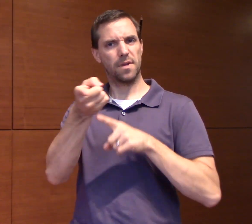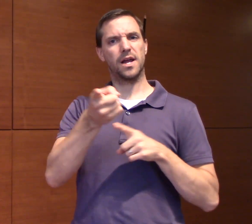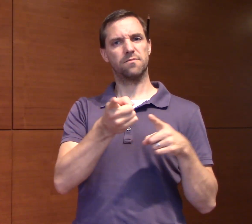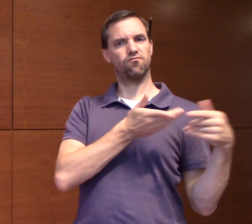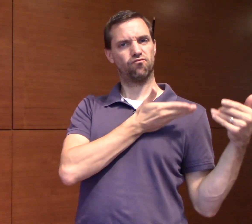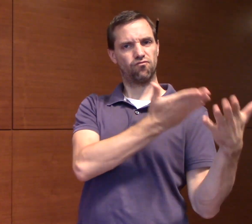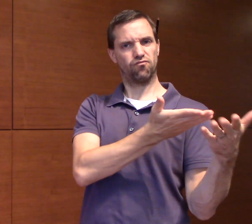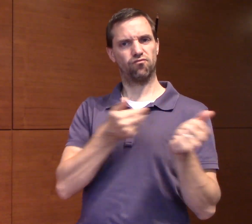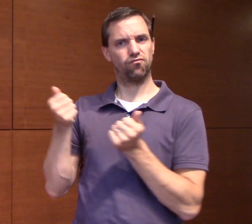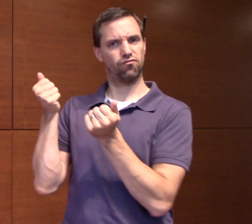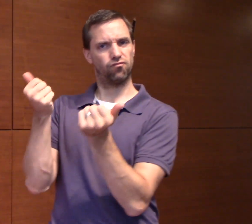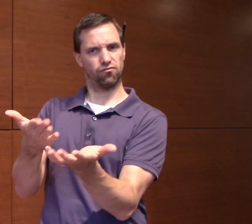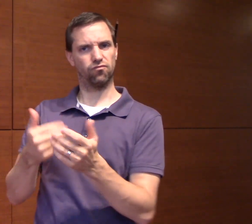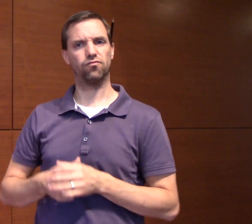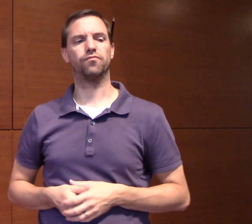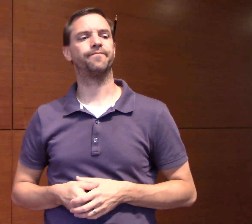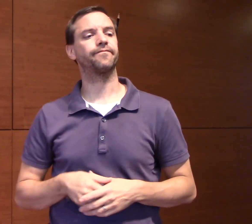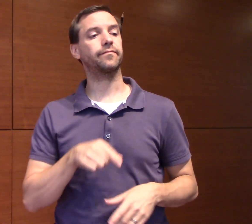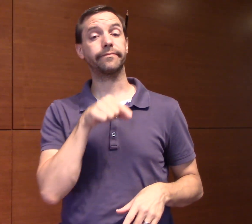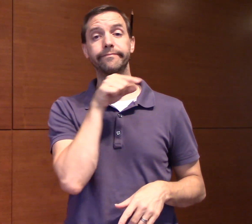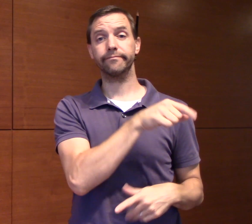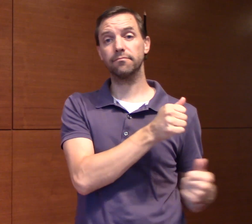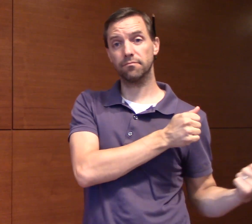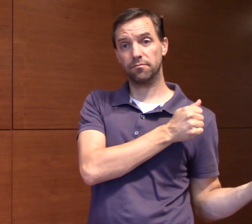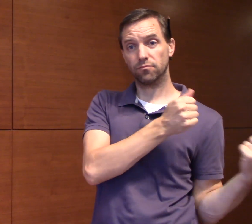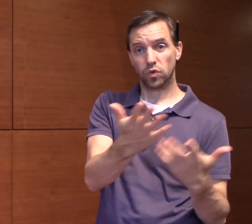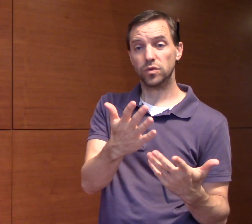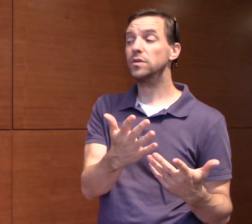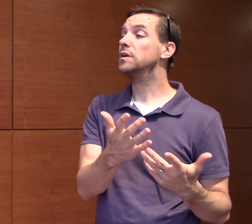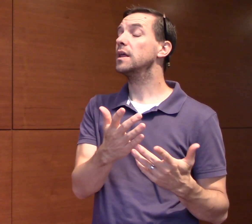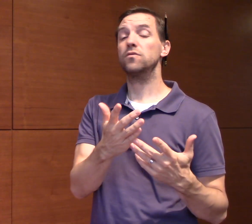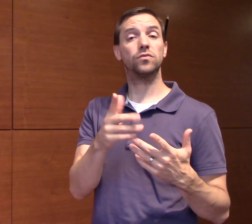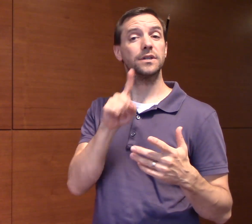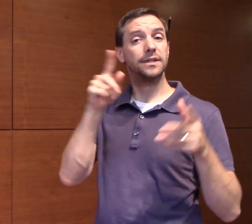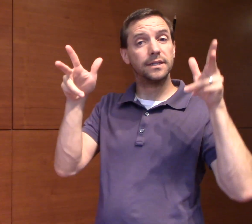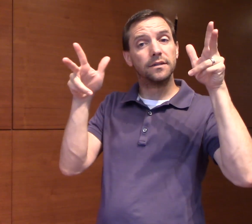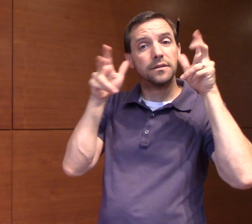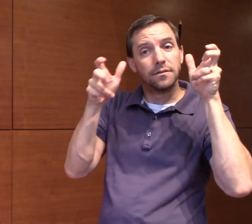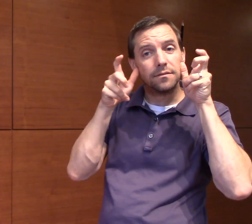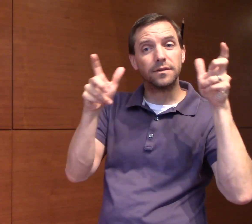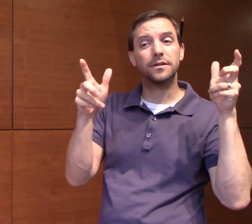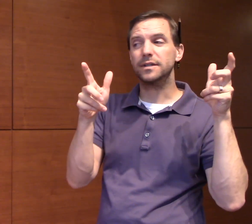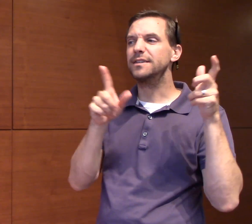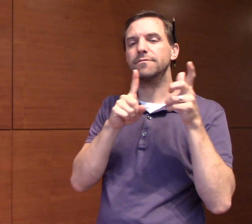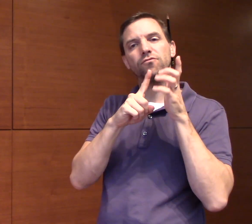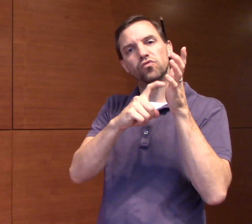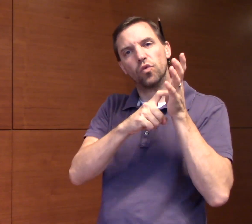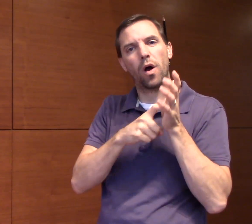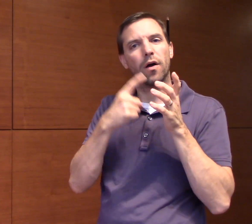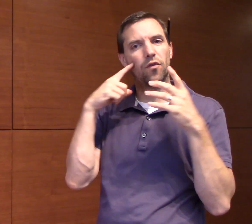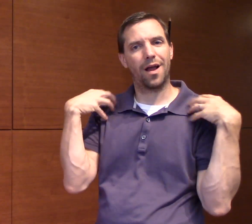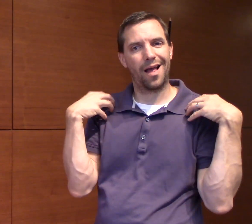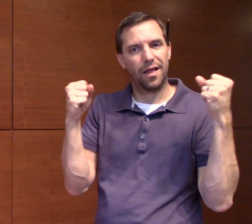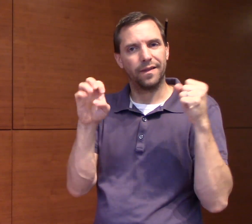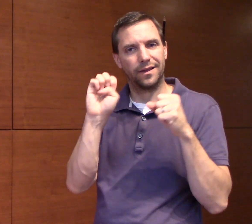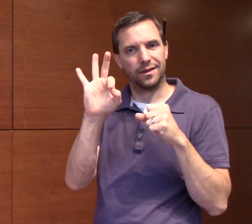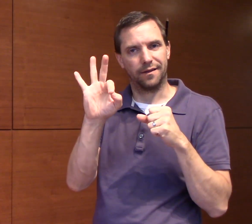research literature has mainly suggested two main proposals. The first proposal is that